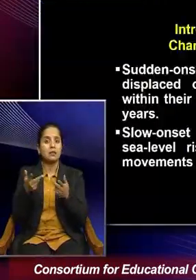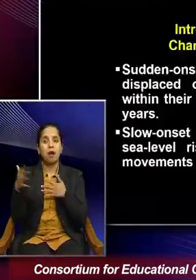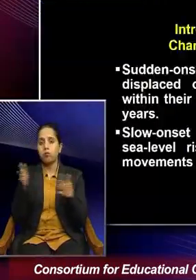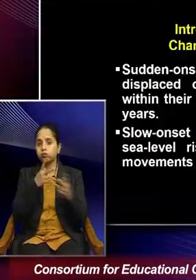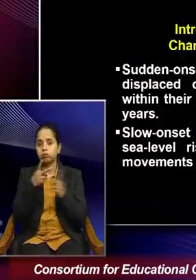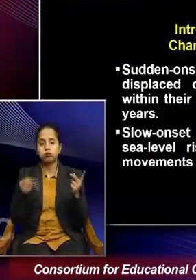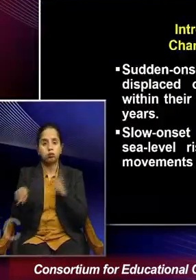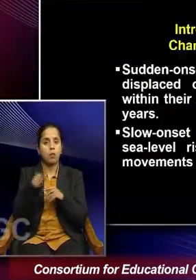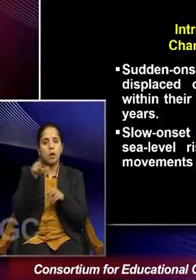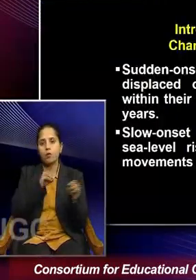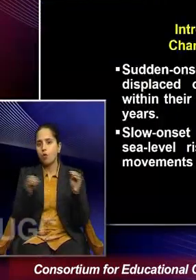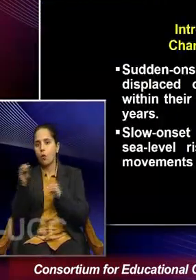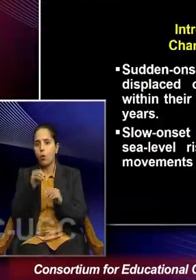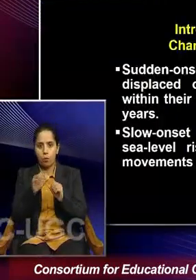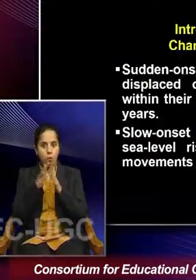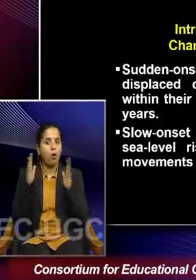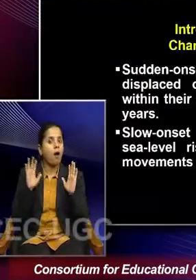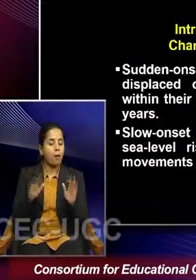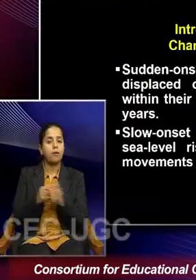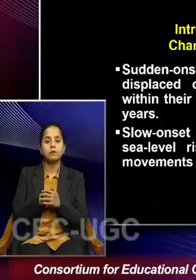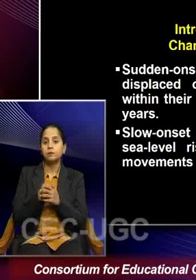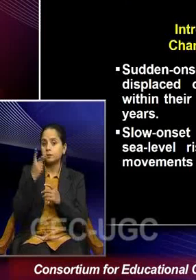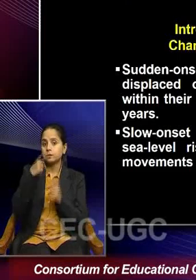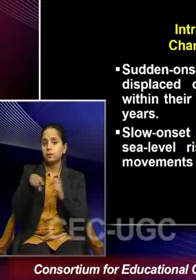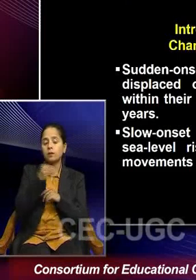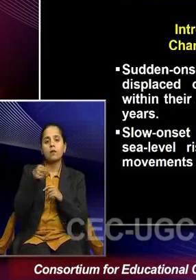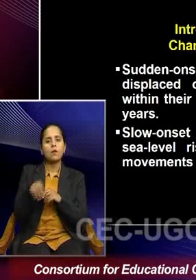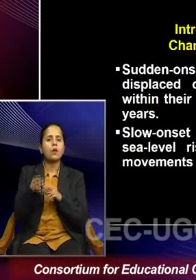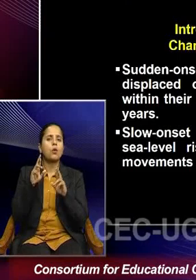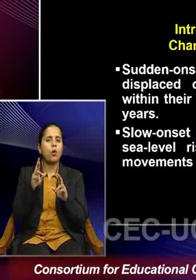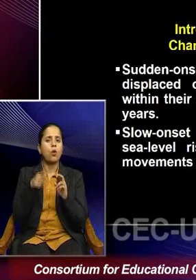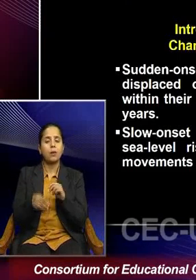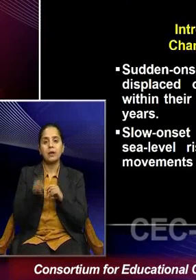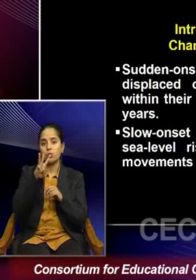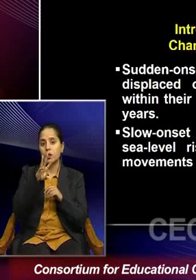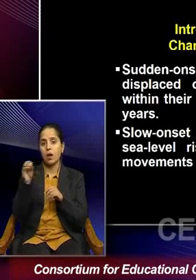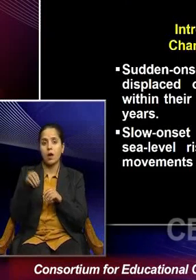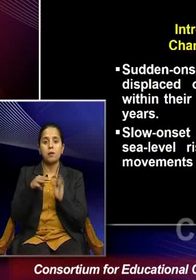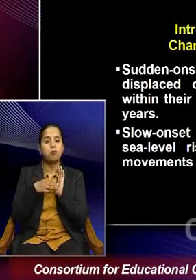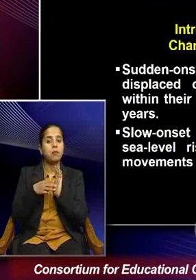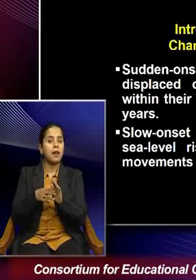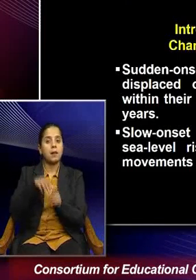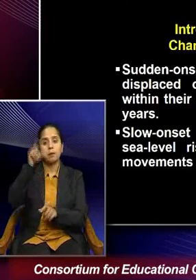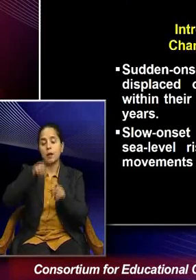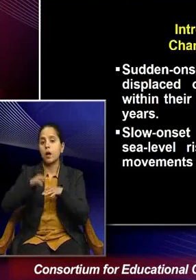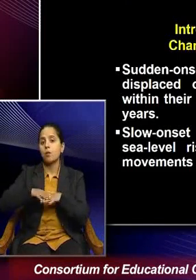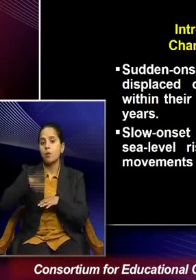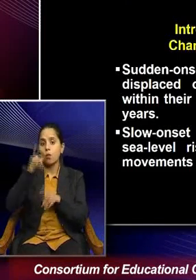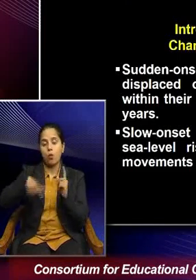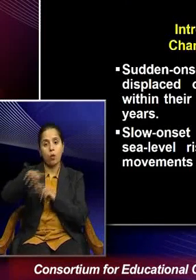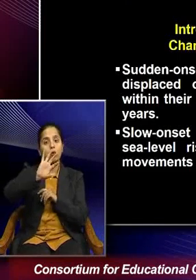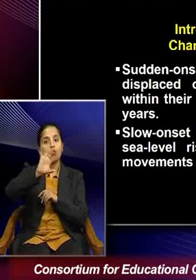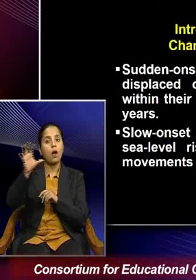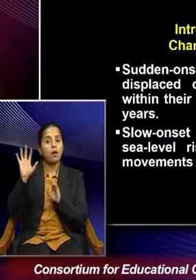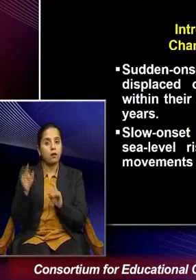displace a lot of people and one of the estimates suggest that over 300 million people within their countries,